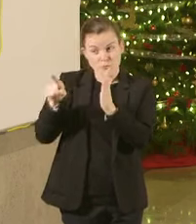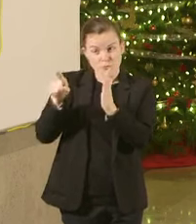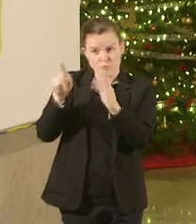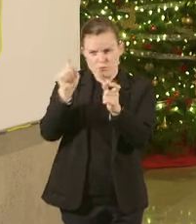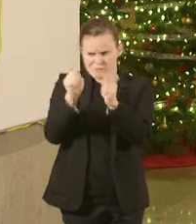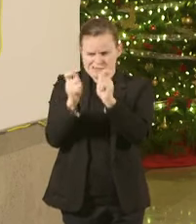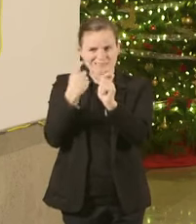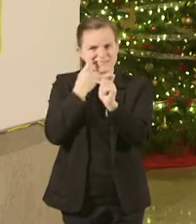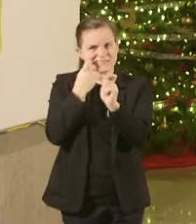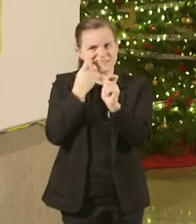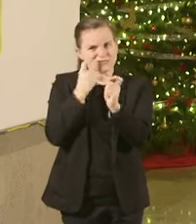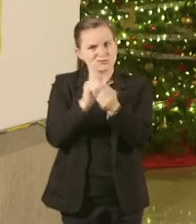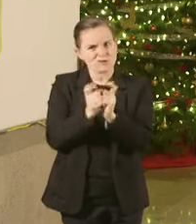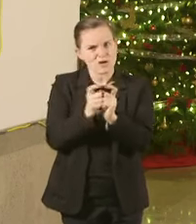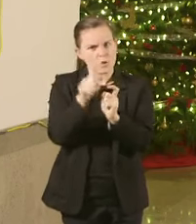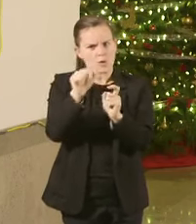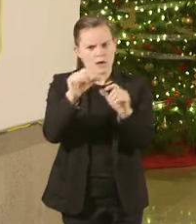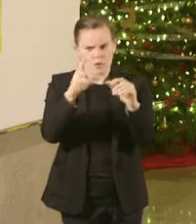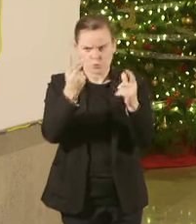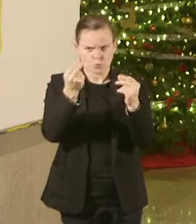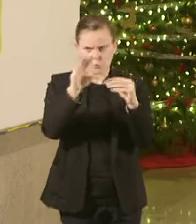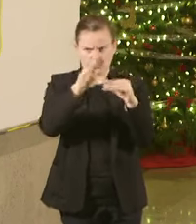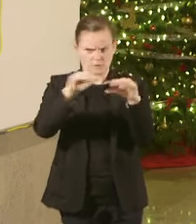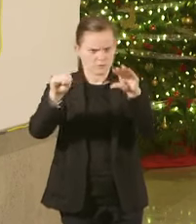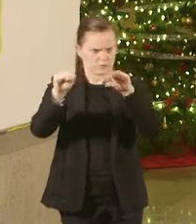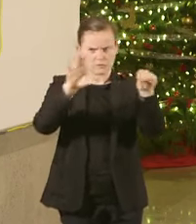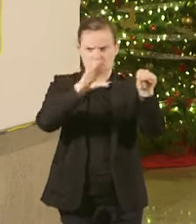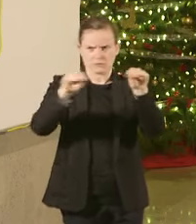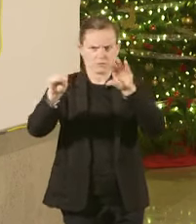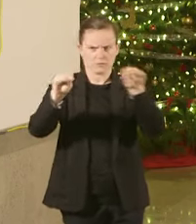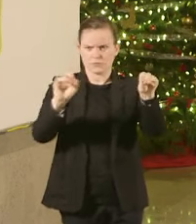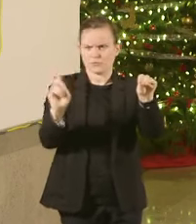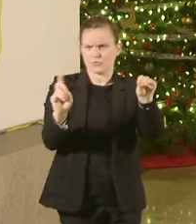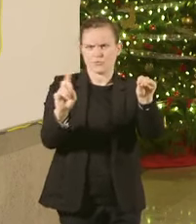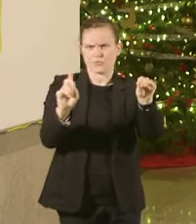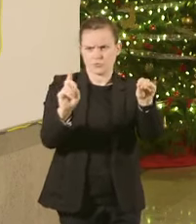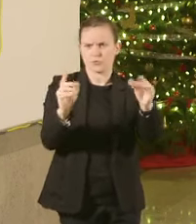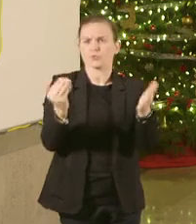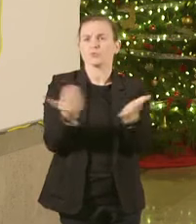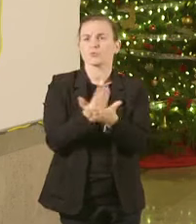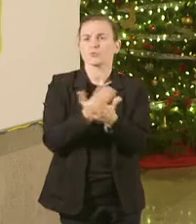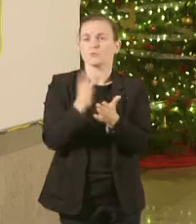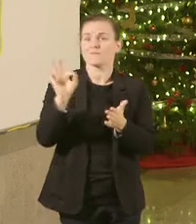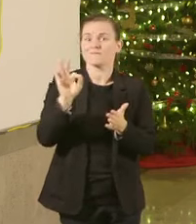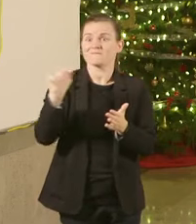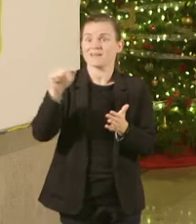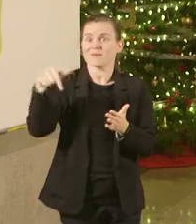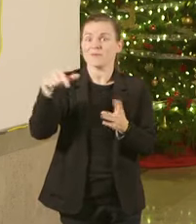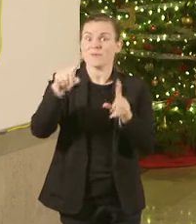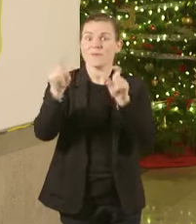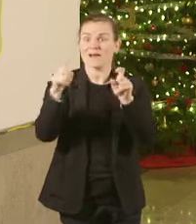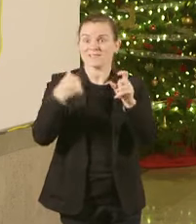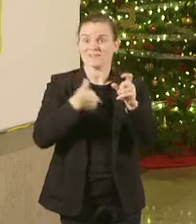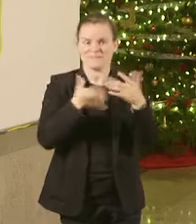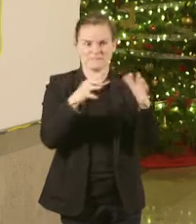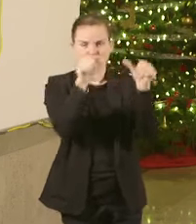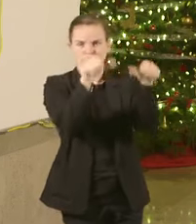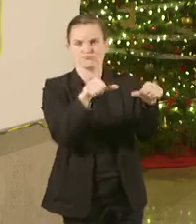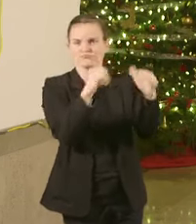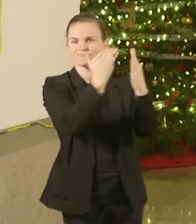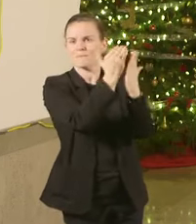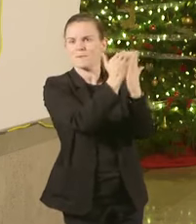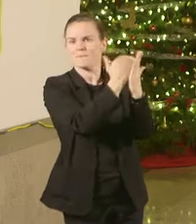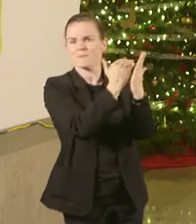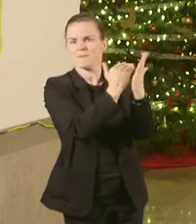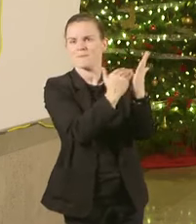that hospitals have received There's been a new set of FAQs that have put up that we're looking at and evaluating And we're talking to our congressional